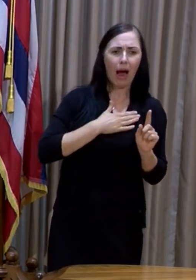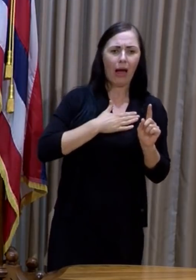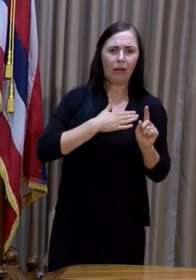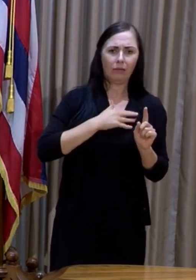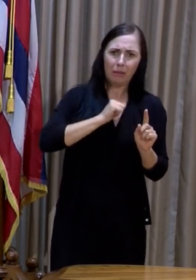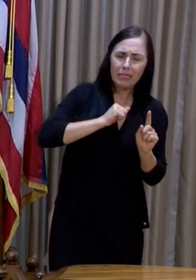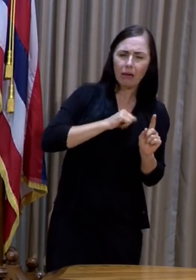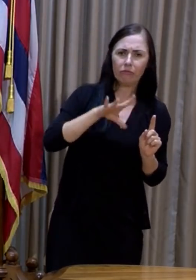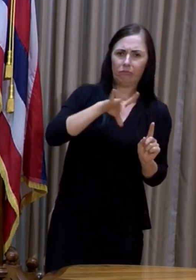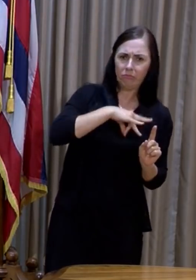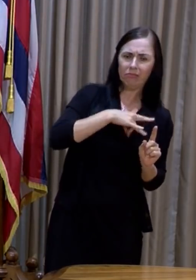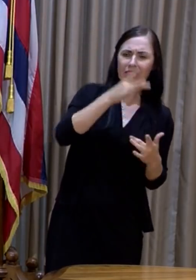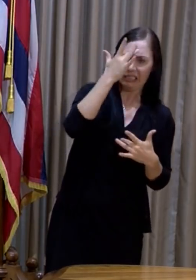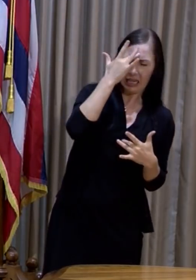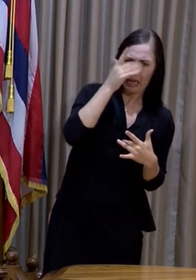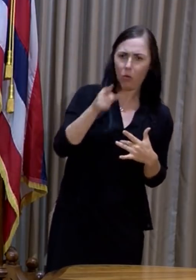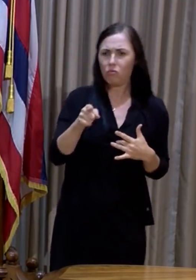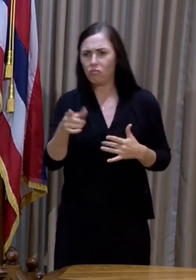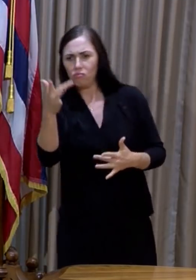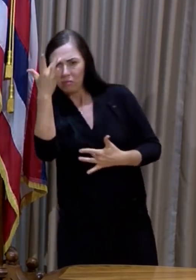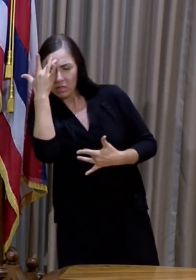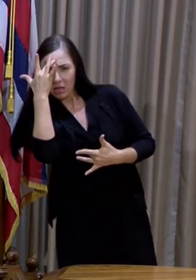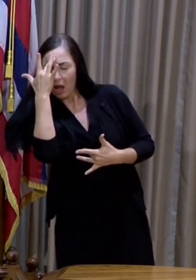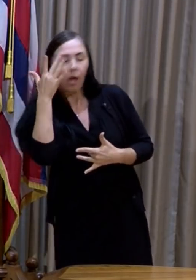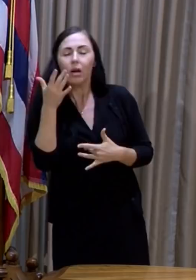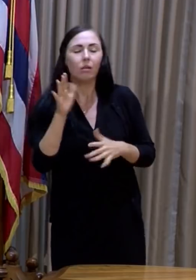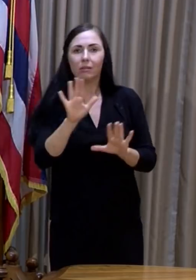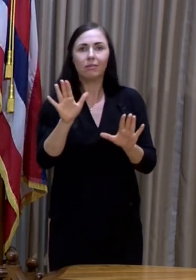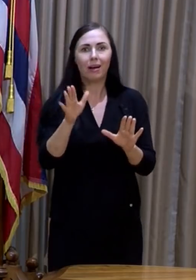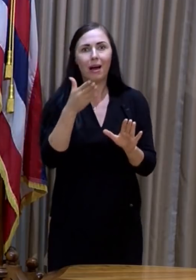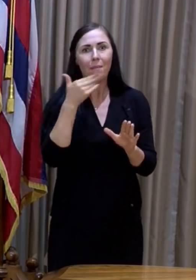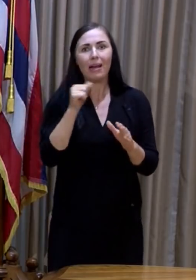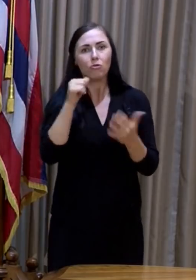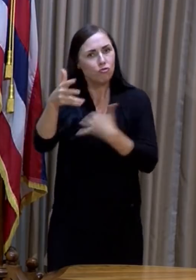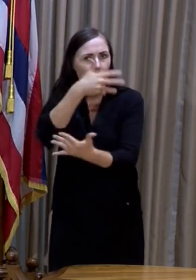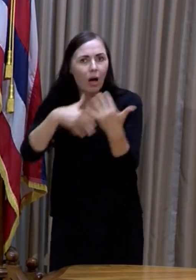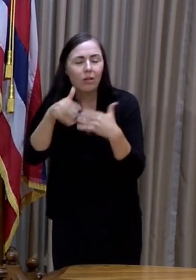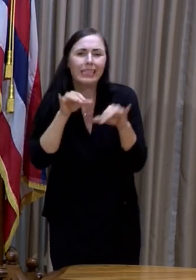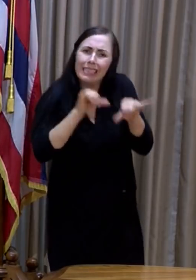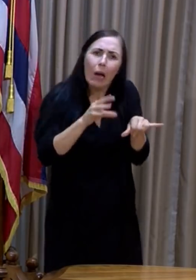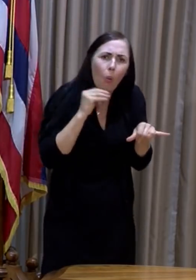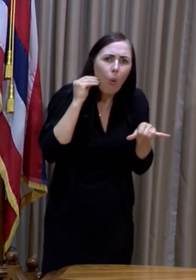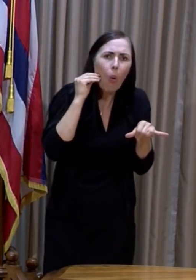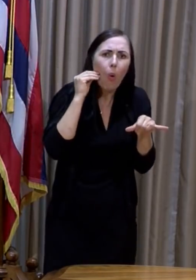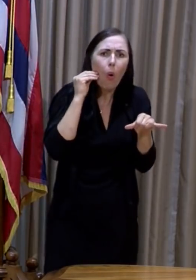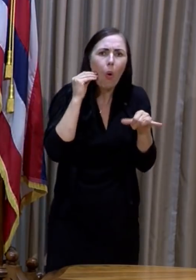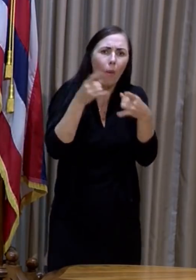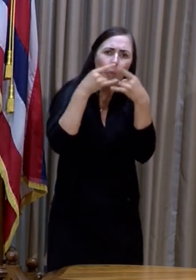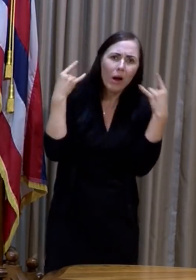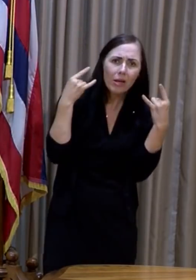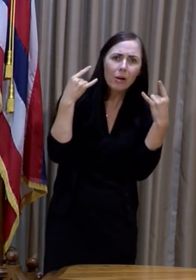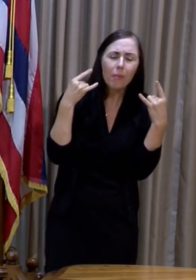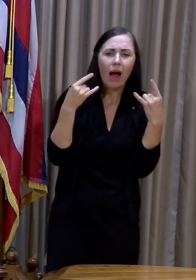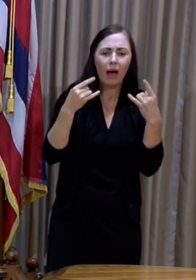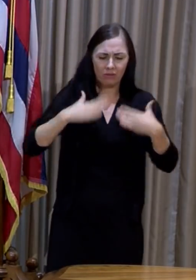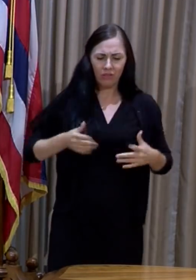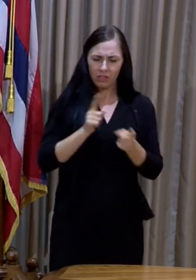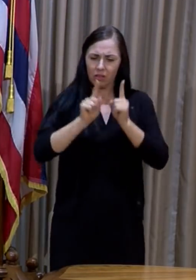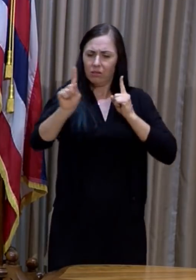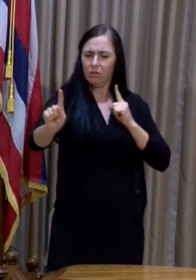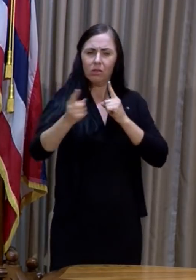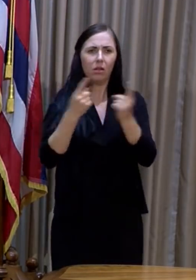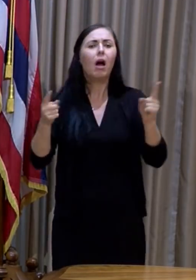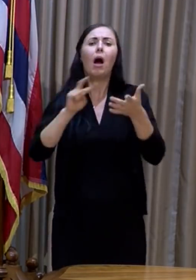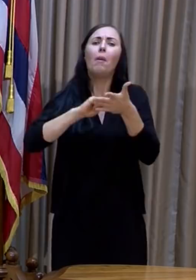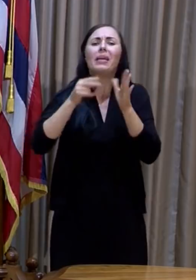adding to that hospital load. We need to stay home. We need to wear our masks. We need to keep our distance. And I think we really need to reframe it like that.